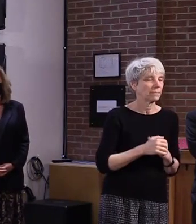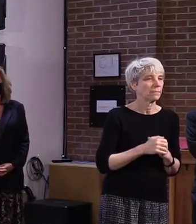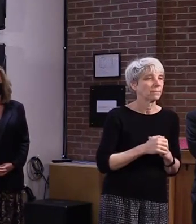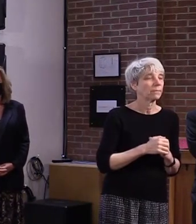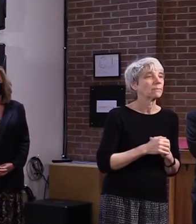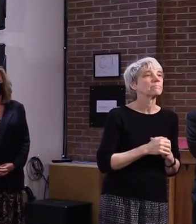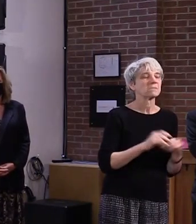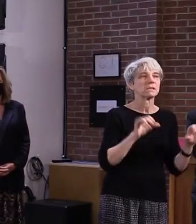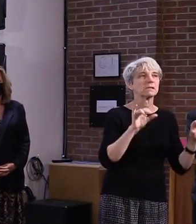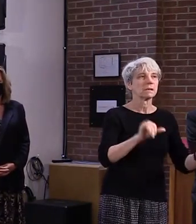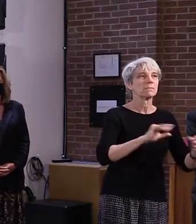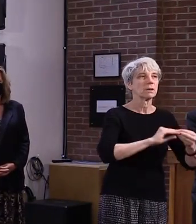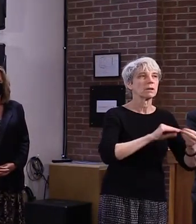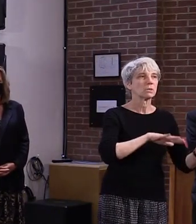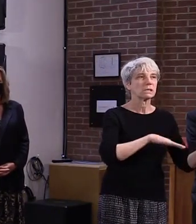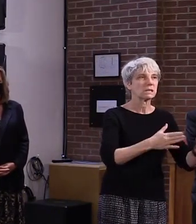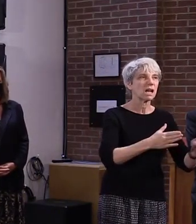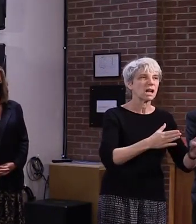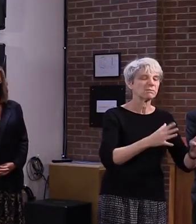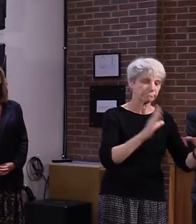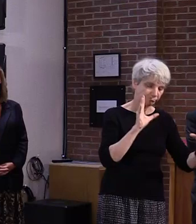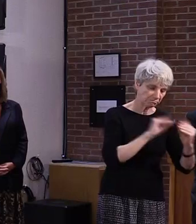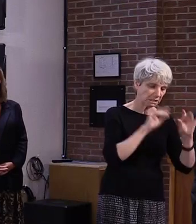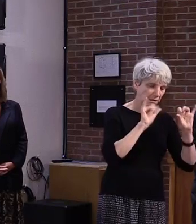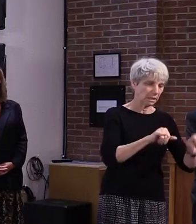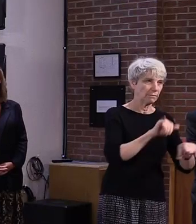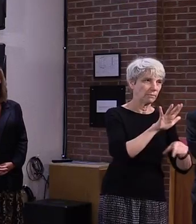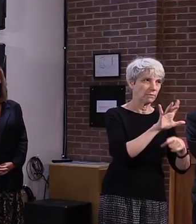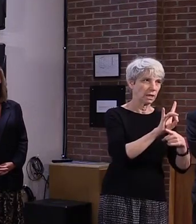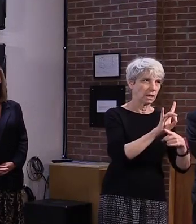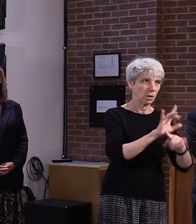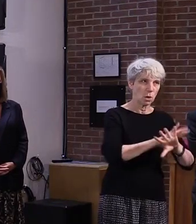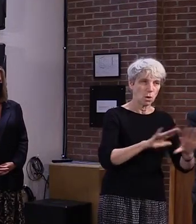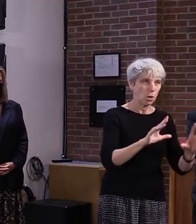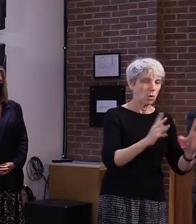Deaths remain stable, thank goodness, at 58.